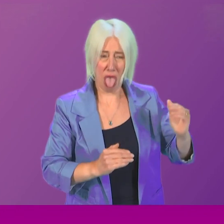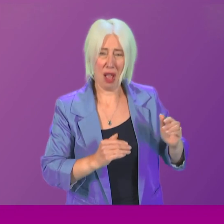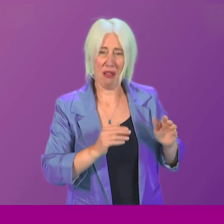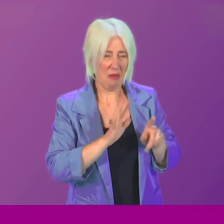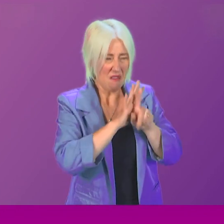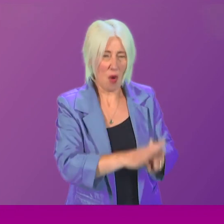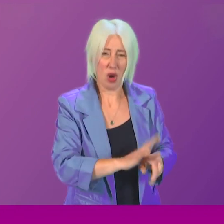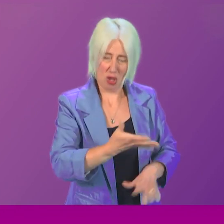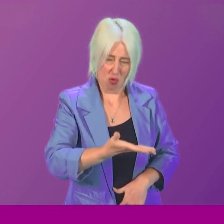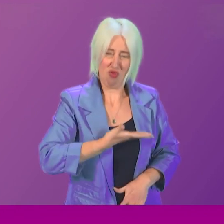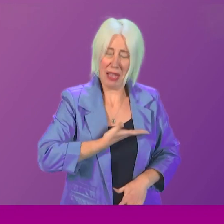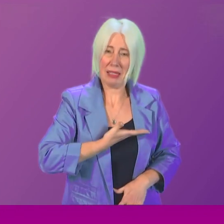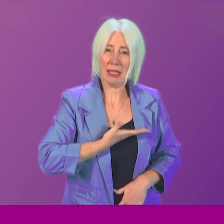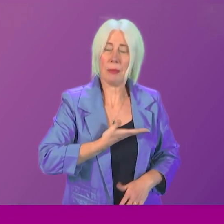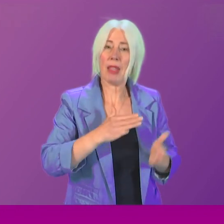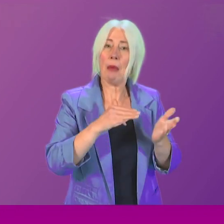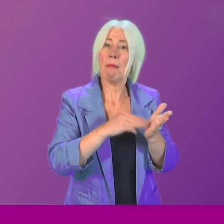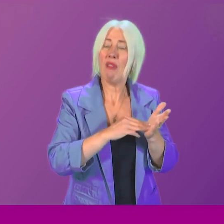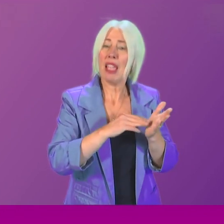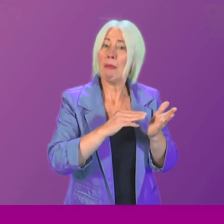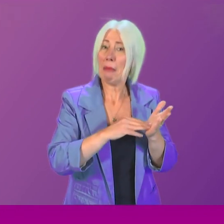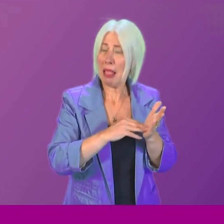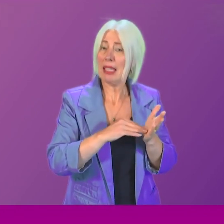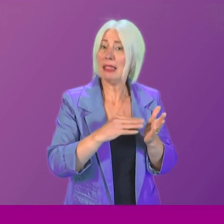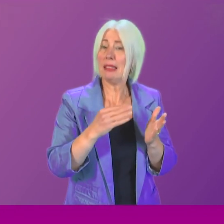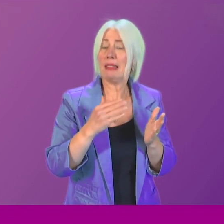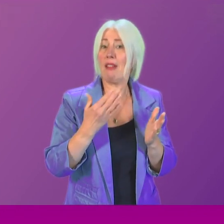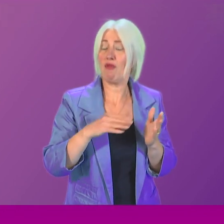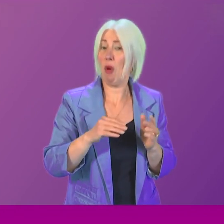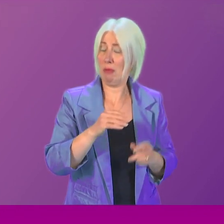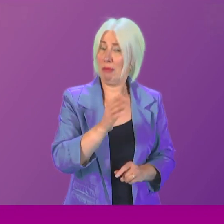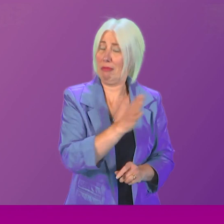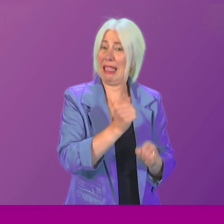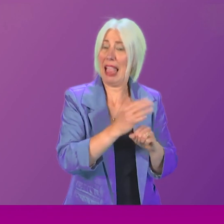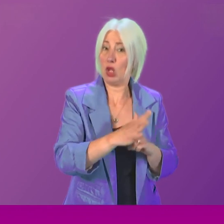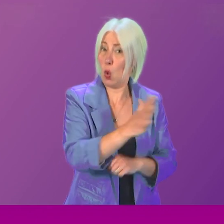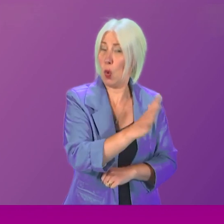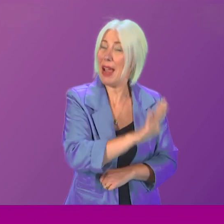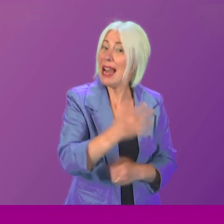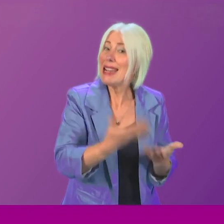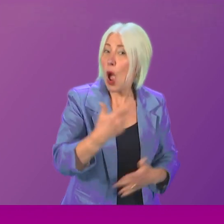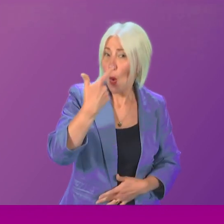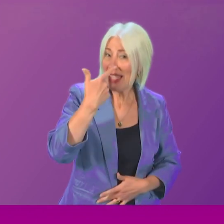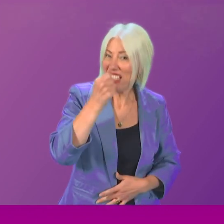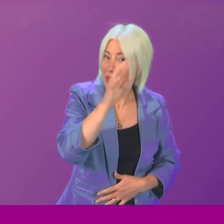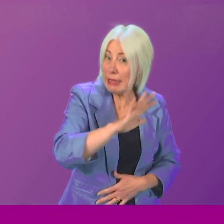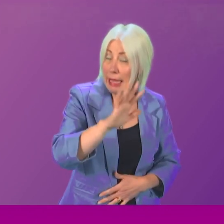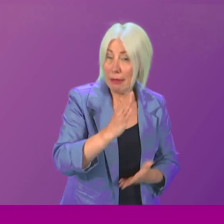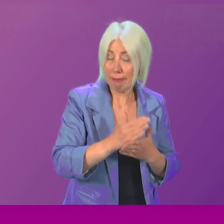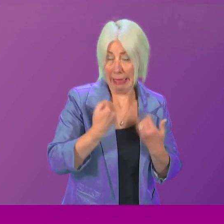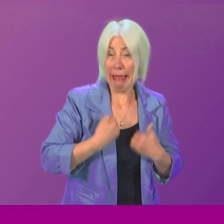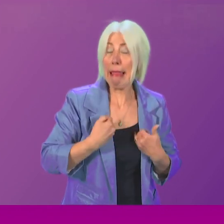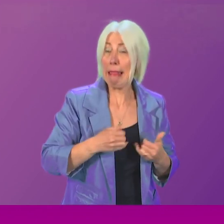their children. Marion Macmillan from Paisley is one of those mothers. She is now in her 70s and terminally ill.